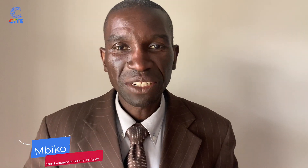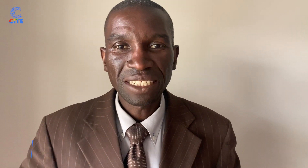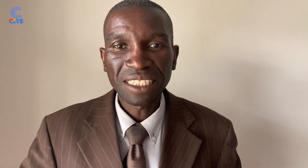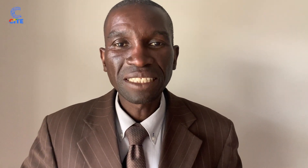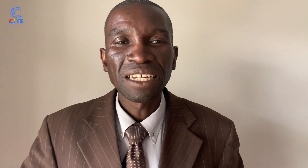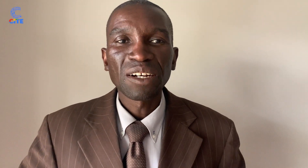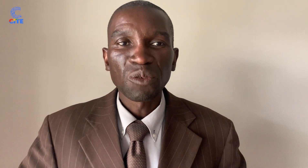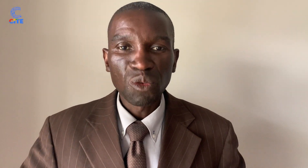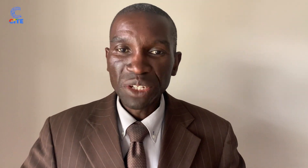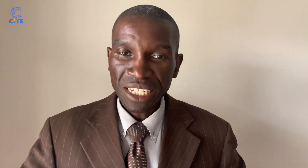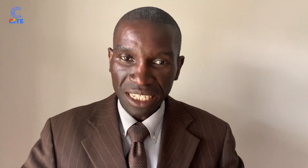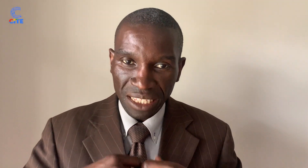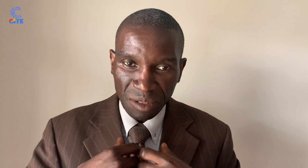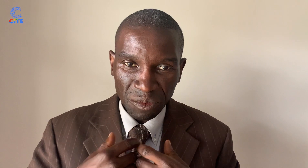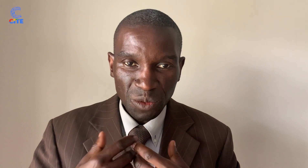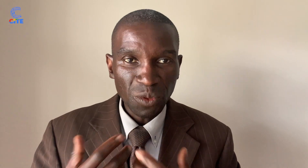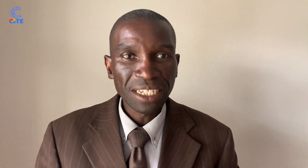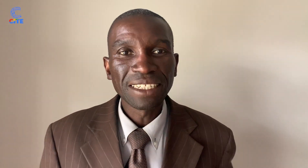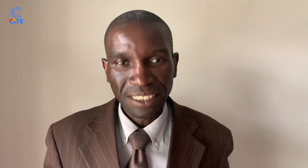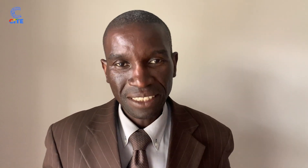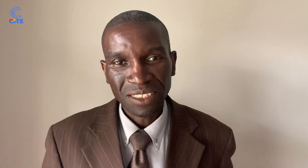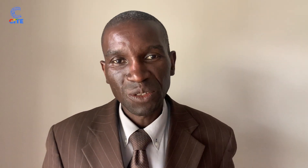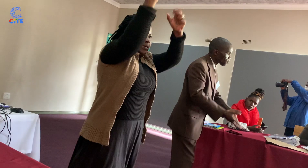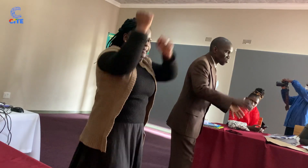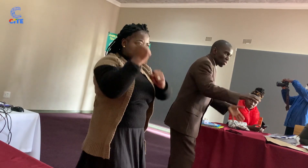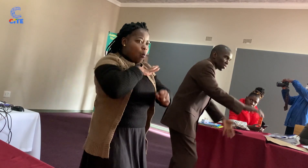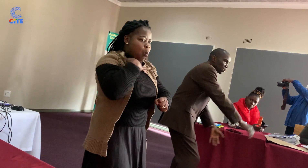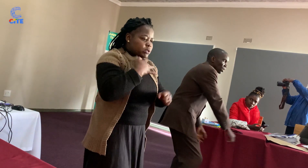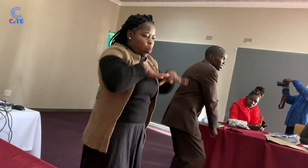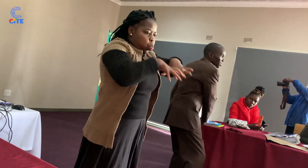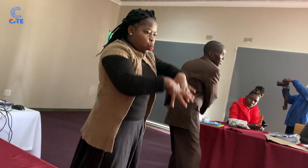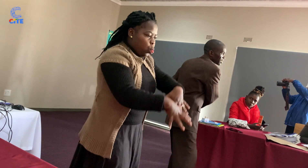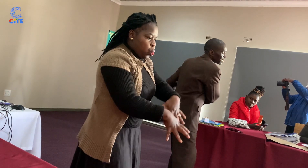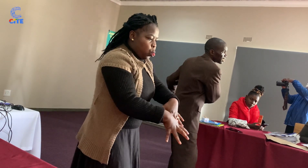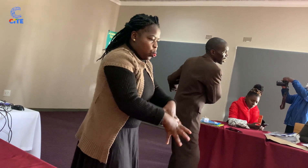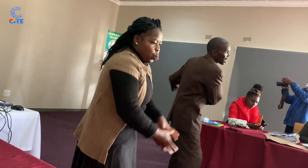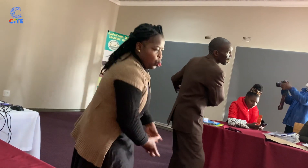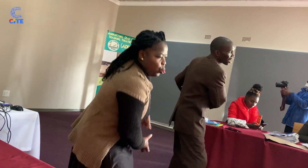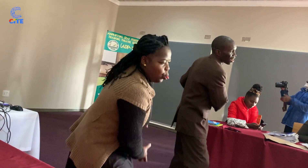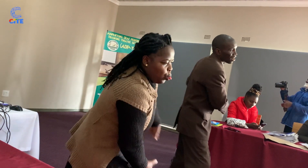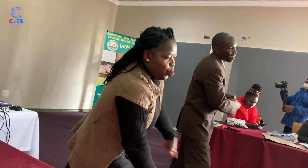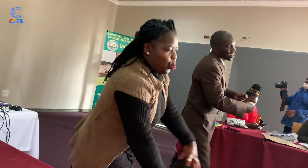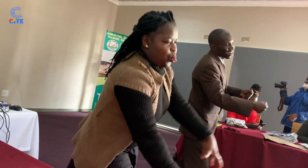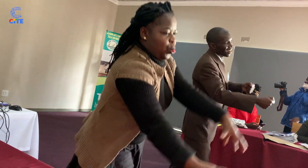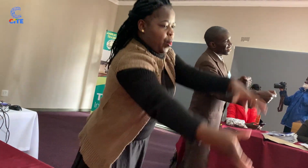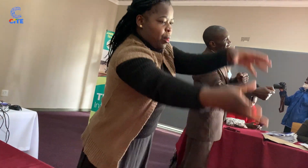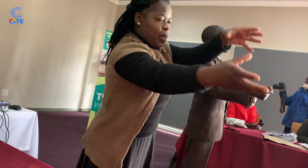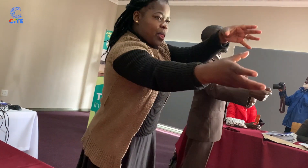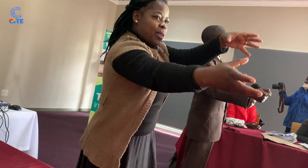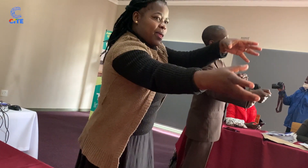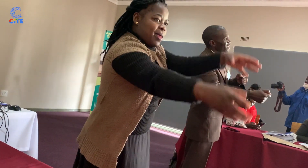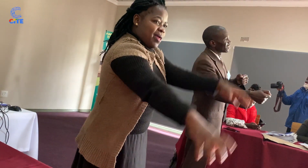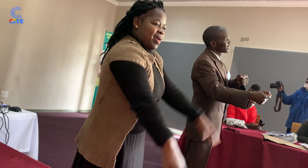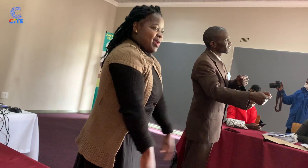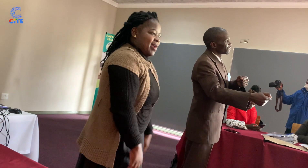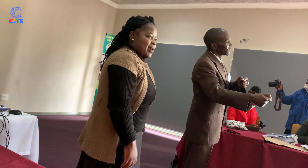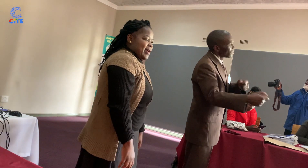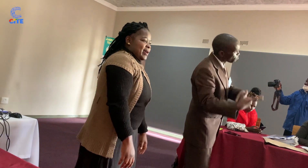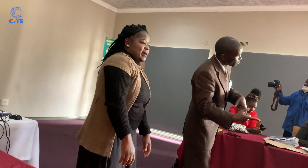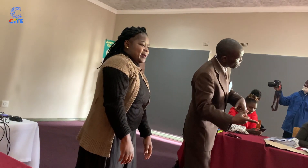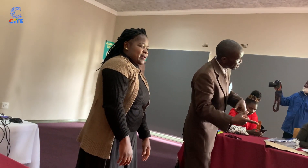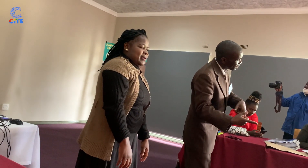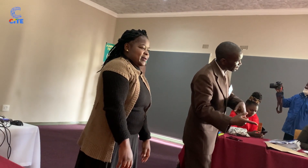interpreting. We will be taking them to weddings to do the social interpreting, to schools where we will do the educational